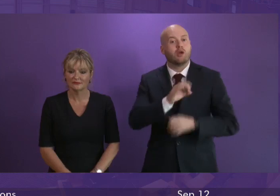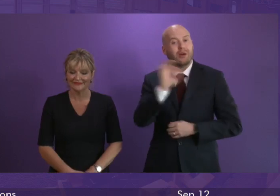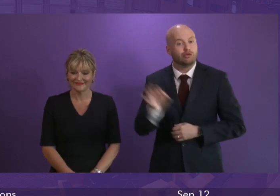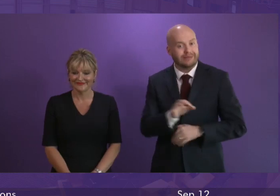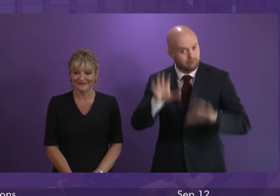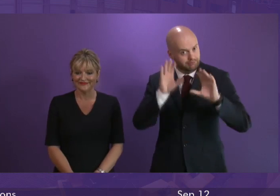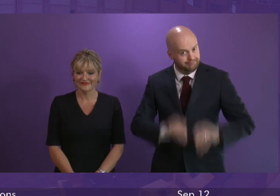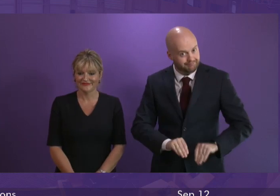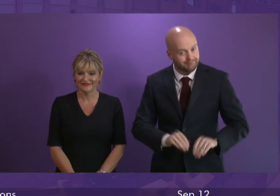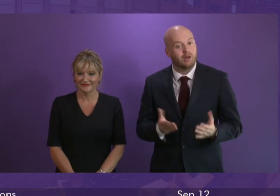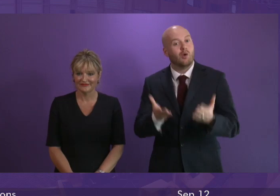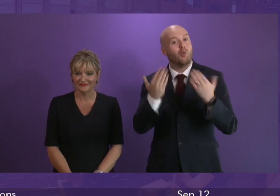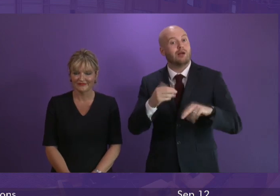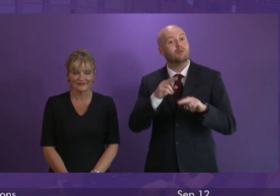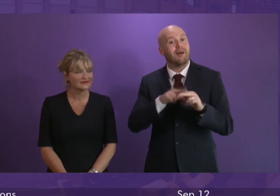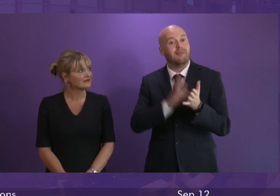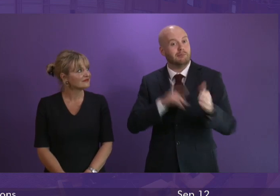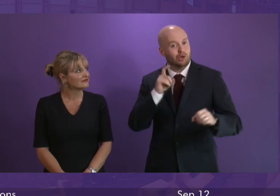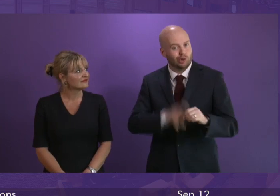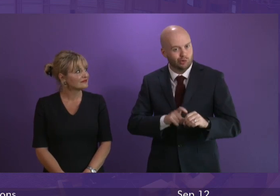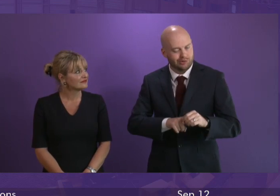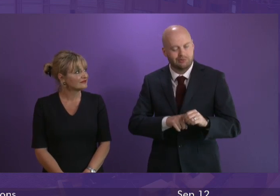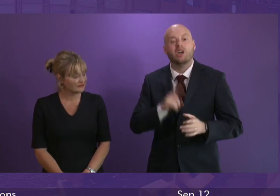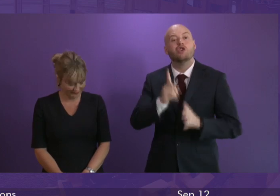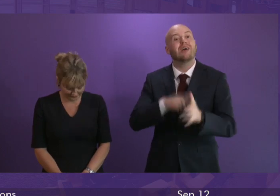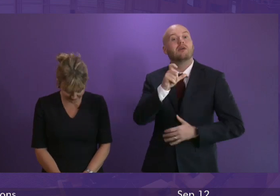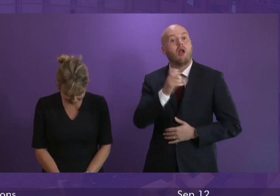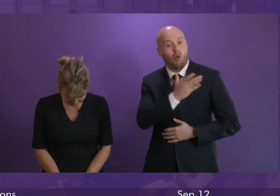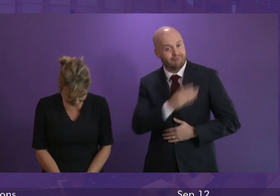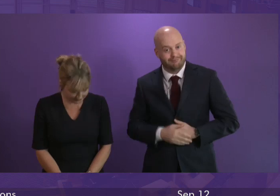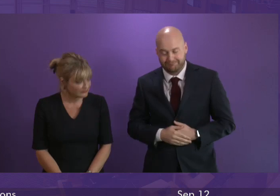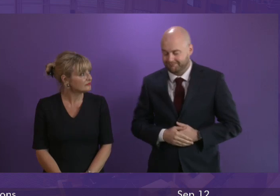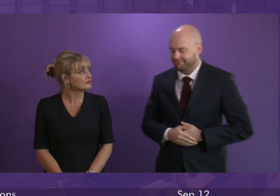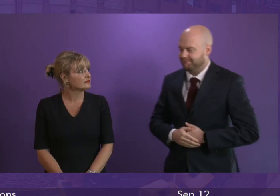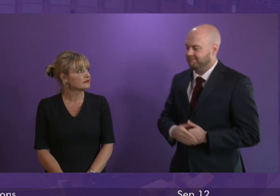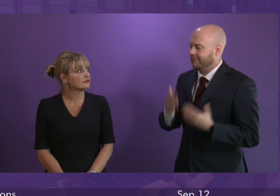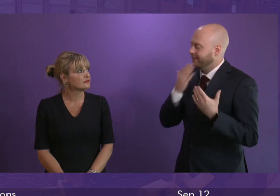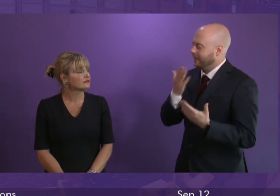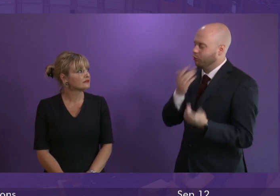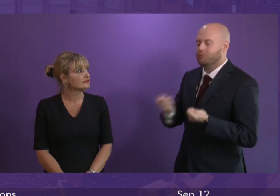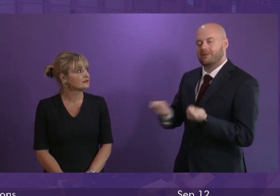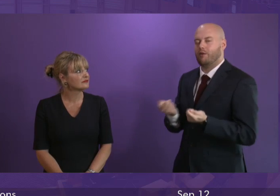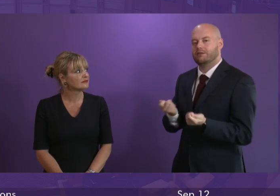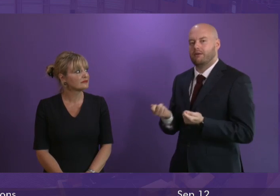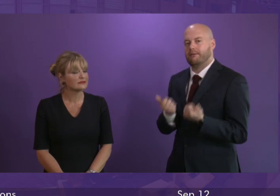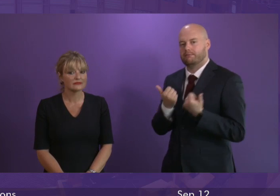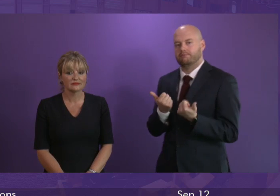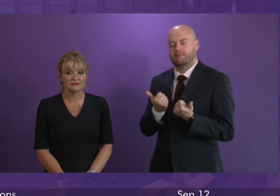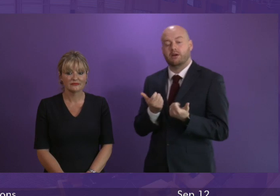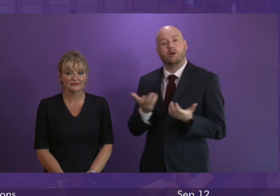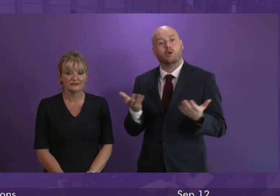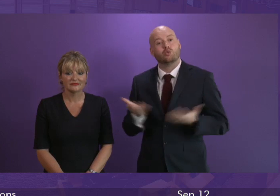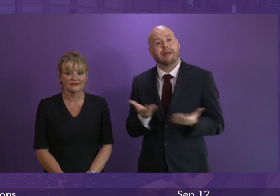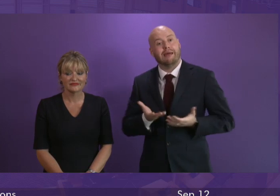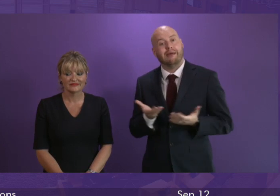We turn now to First Minister's Questions, number one from Jackson Caron. Thank you, Presiding Officer. And since today is his last First